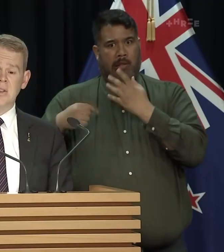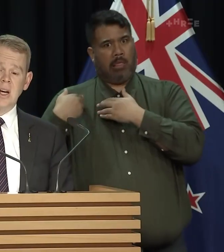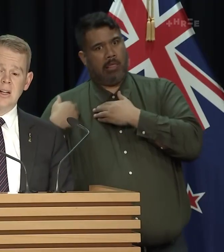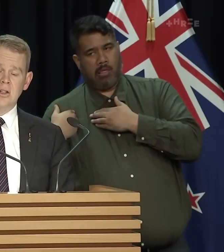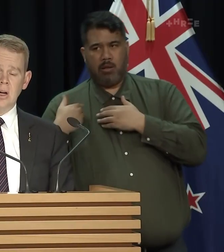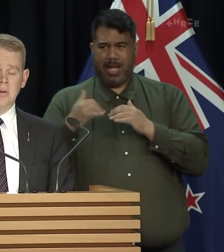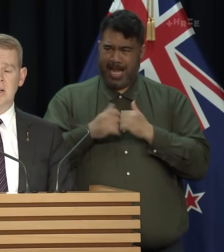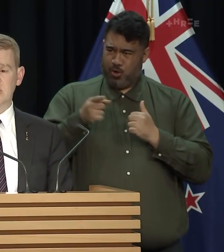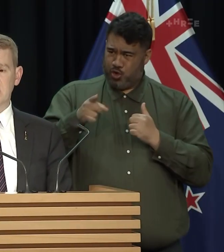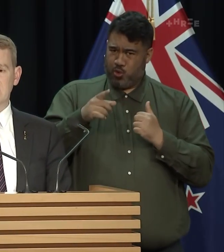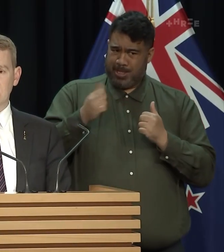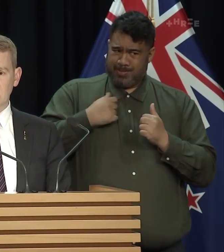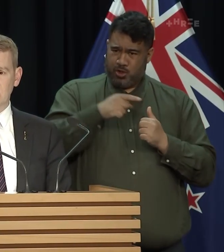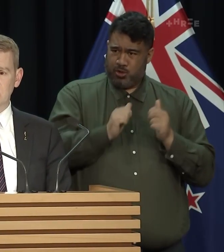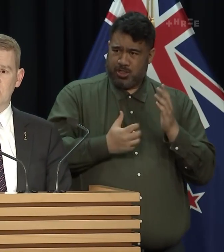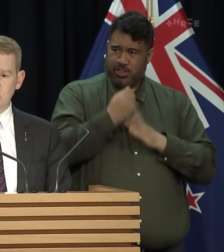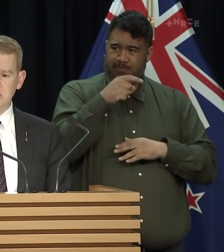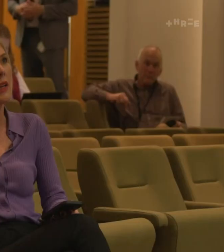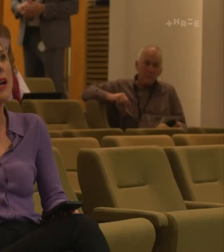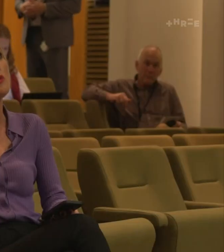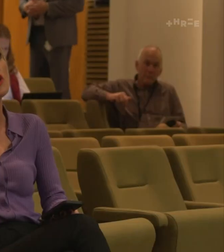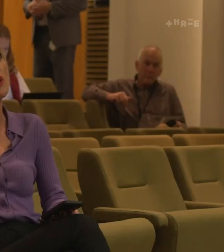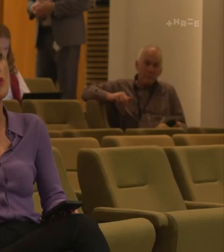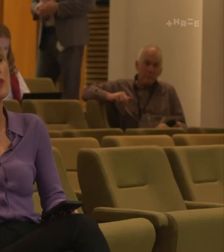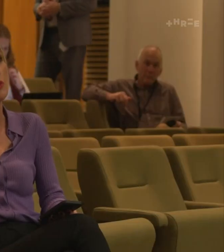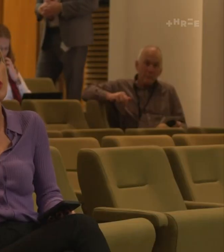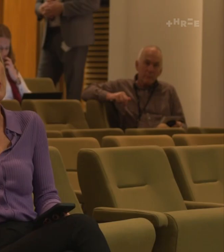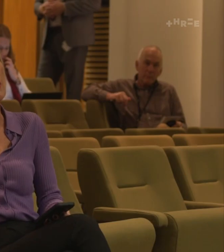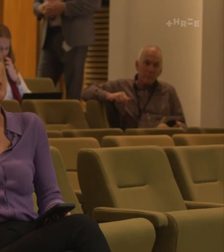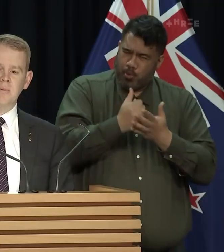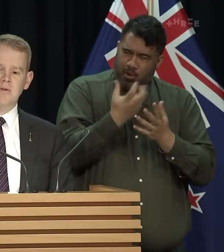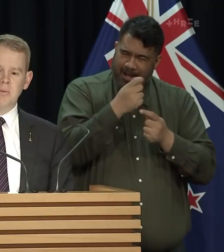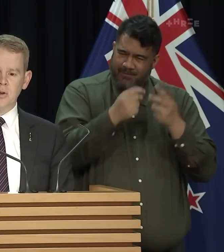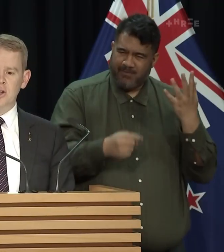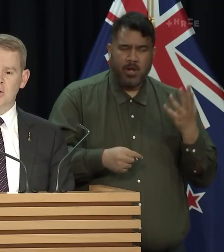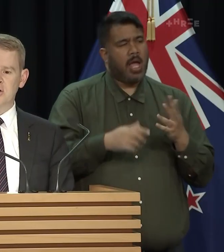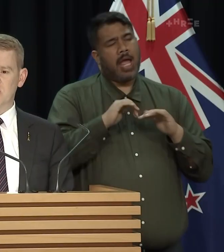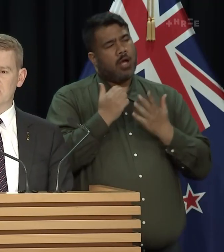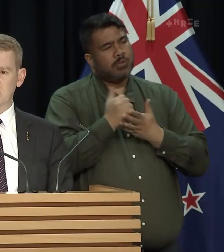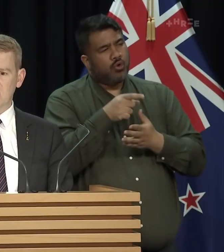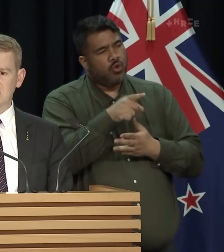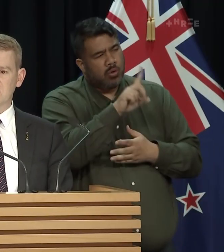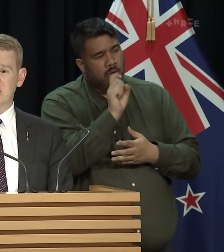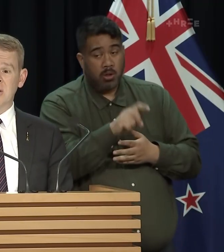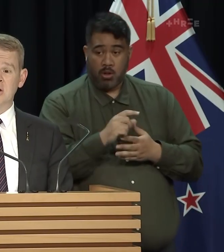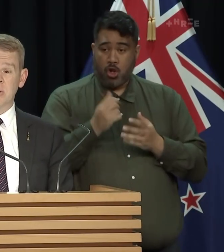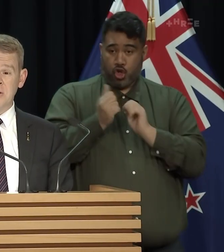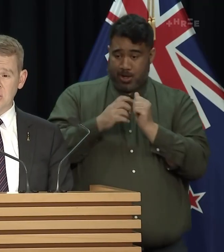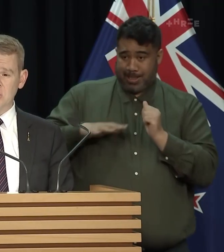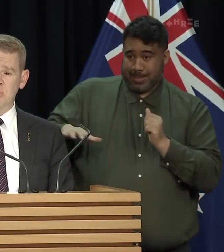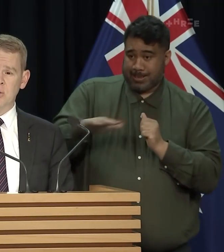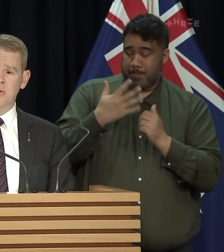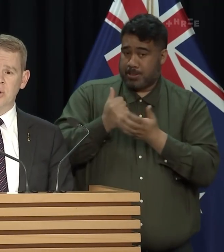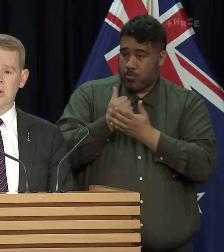As I've indicated, Kitty was being very well supported. How was she being well supported? She had some very good support from colleagues. We had arranged